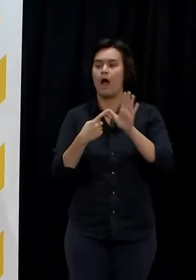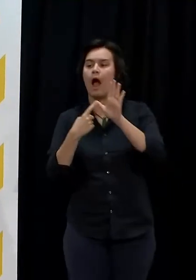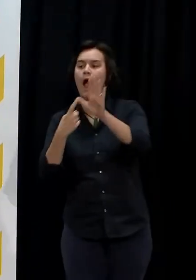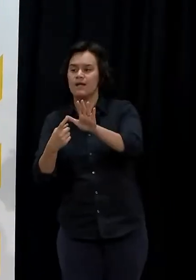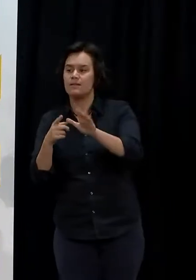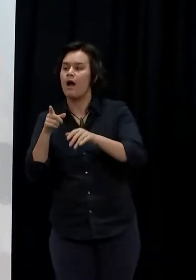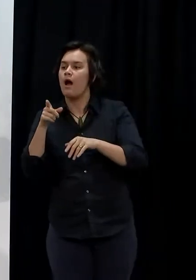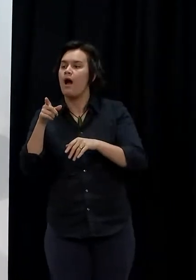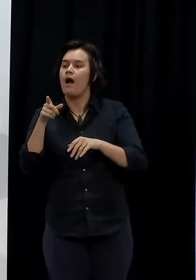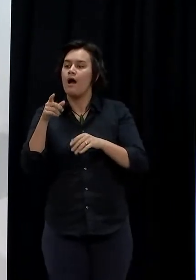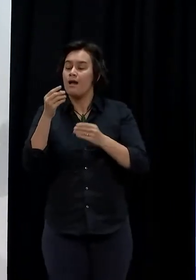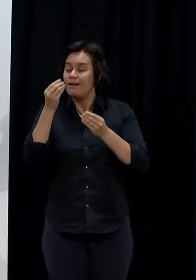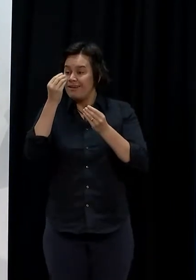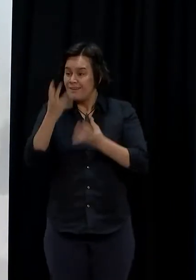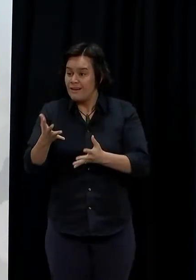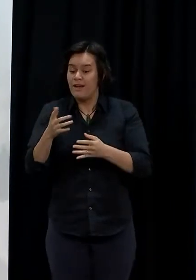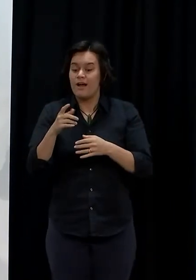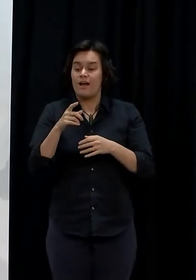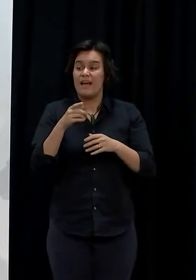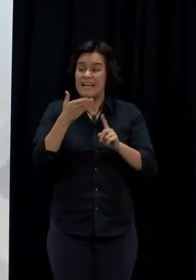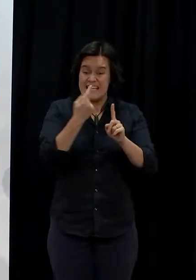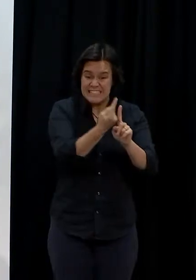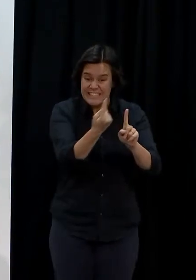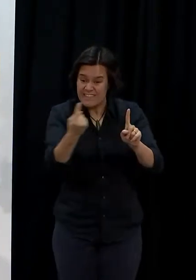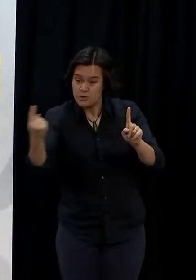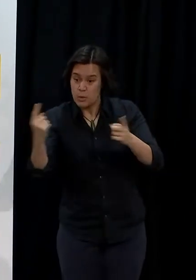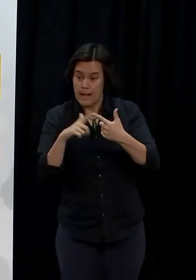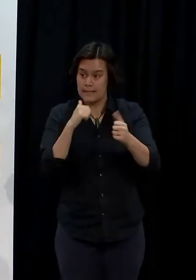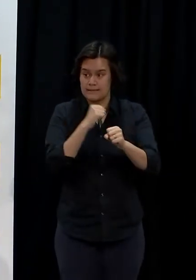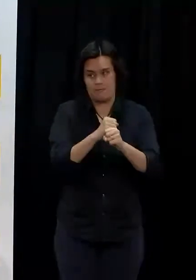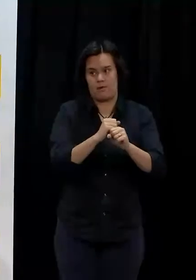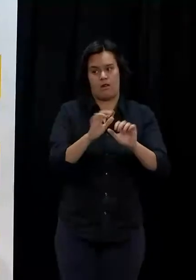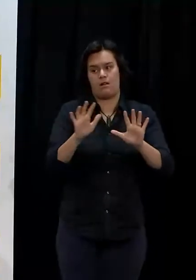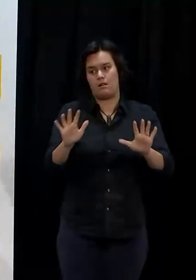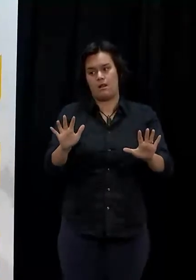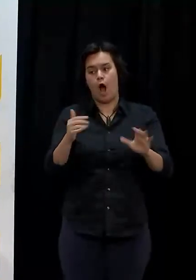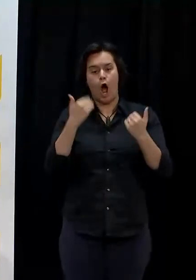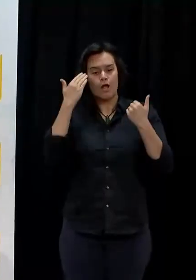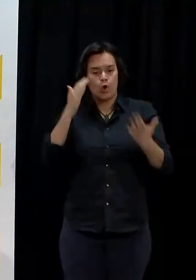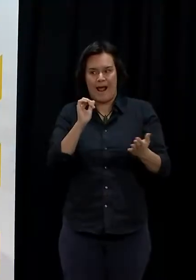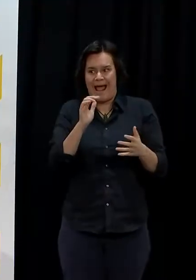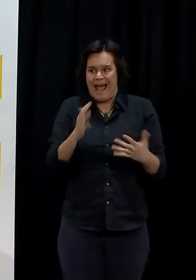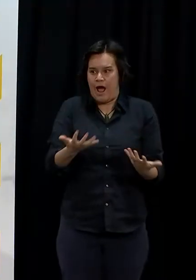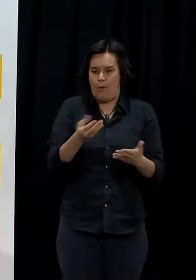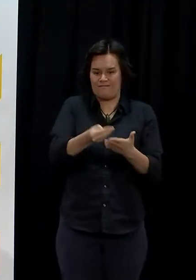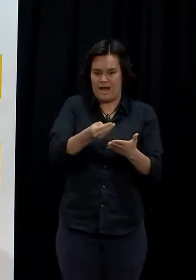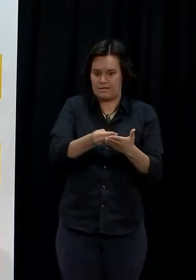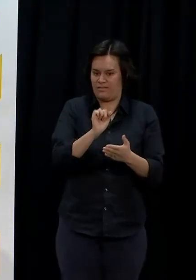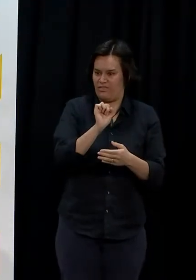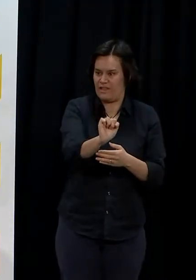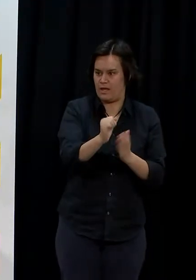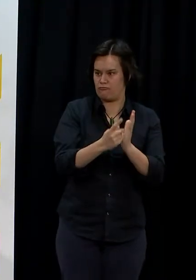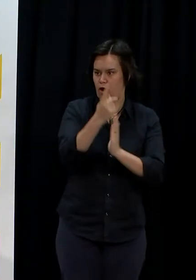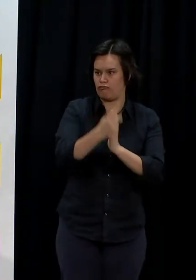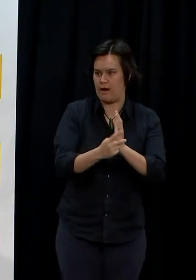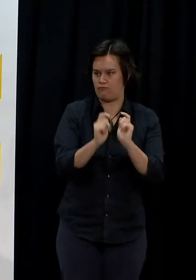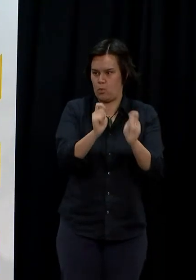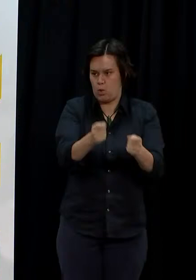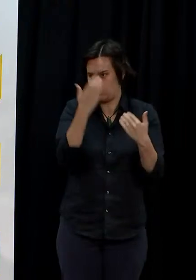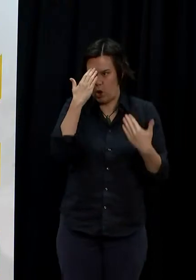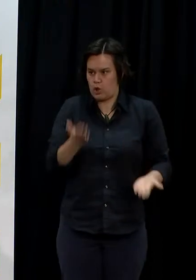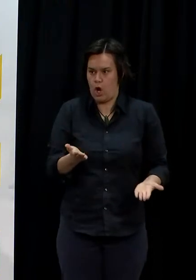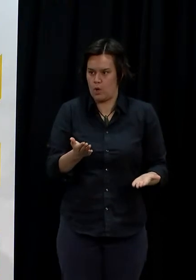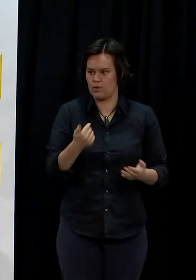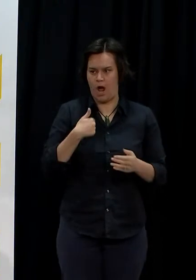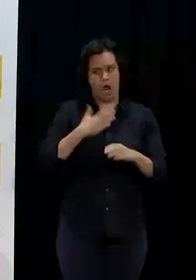specifics around the ask for some of those providers how they intend to do it whether or not they're doing that off their own bat whether they're seeking extra support so I just don't want to get too